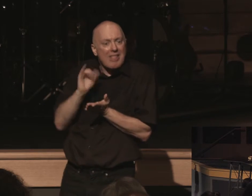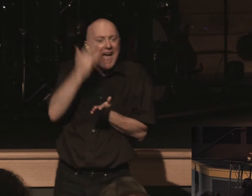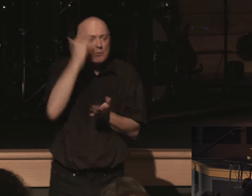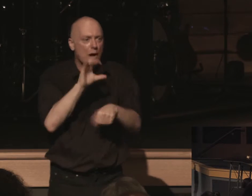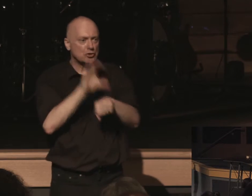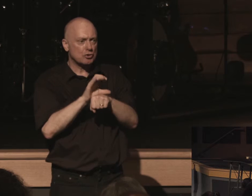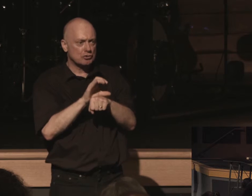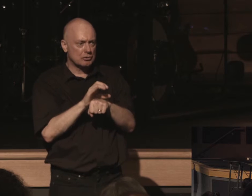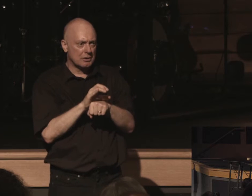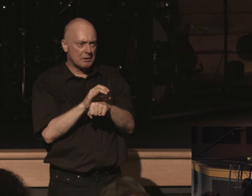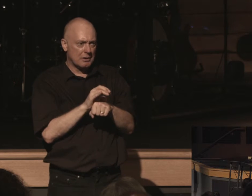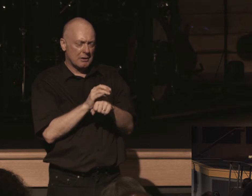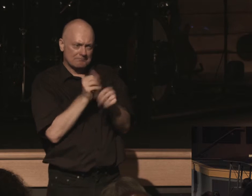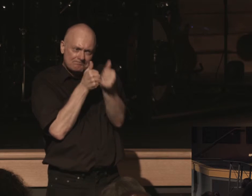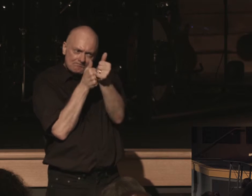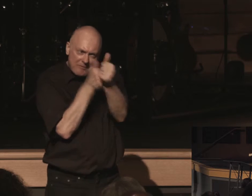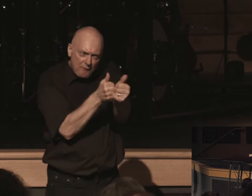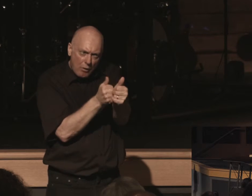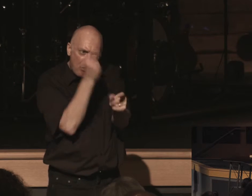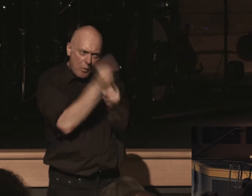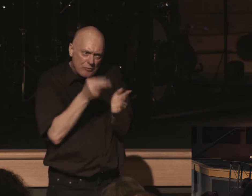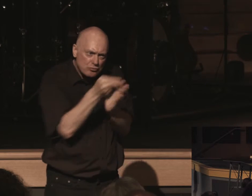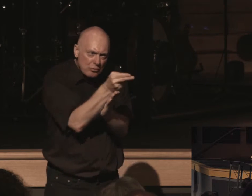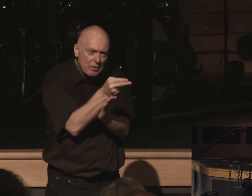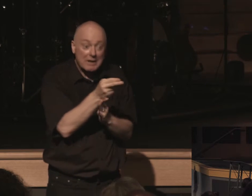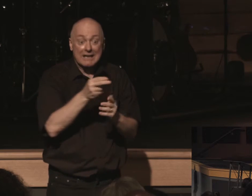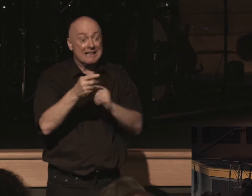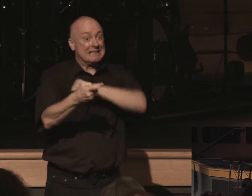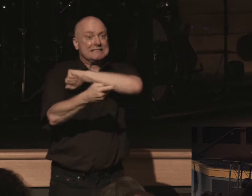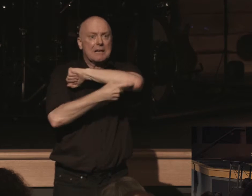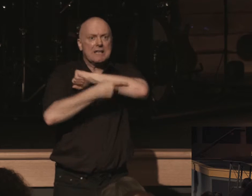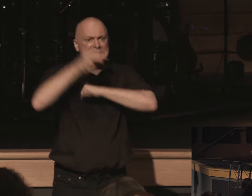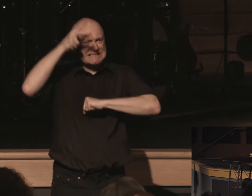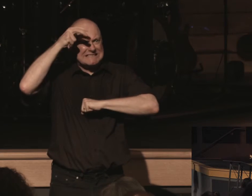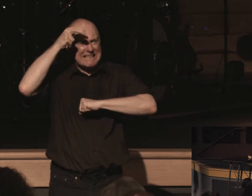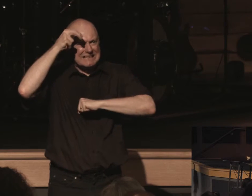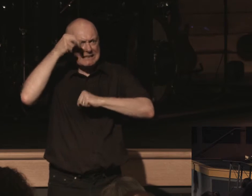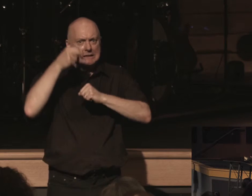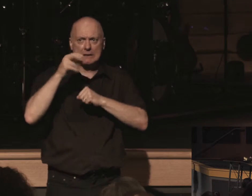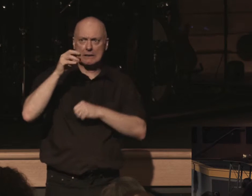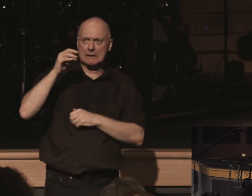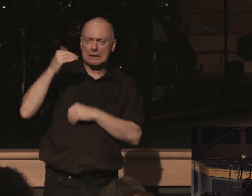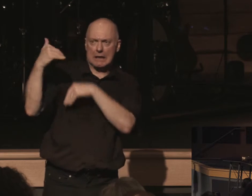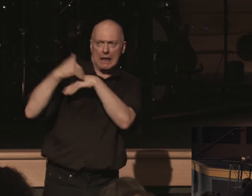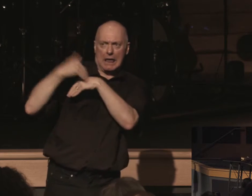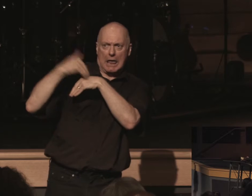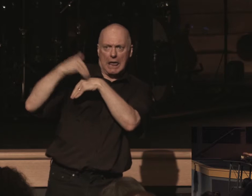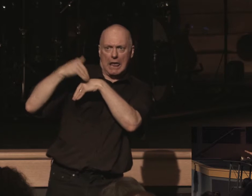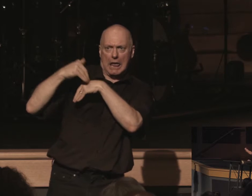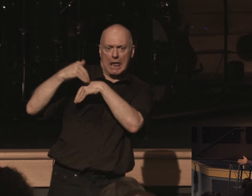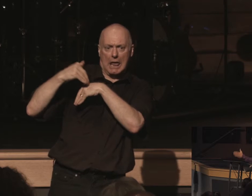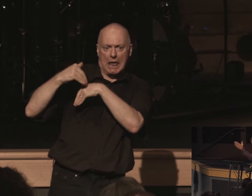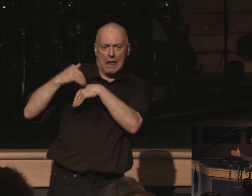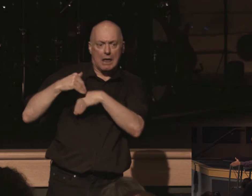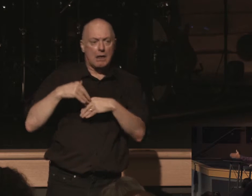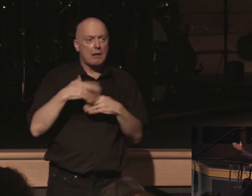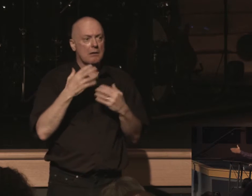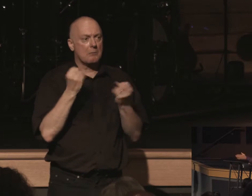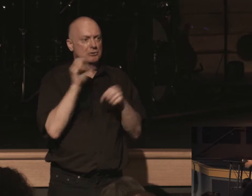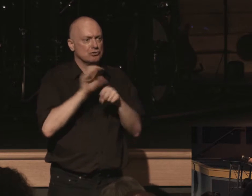with all the false teaching and all the temptations of satan and all the misuse the one thing that has brought the church back on the path of god in the straight and